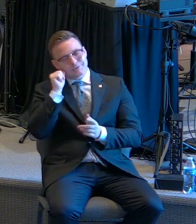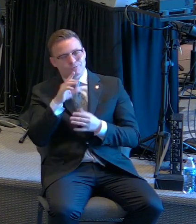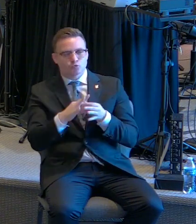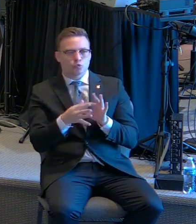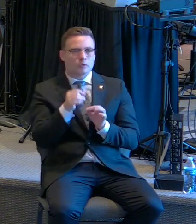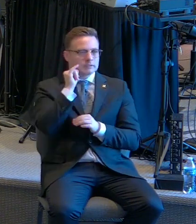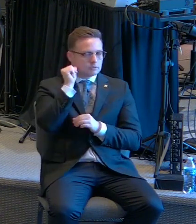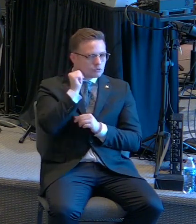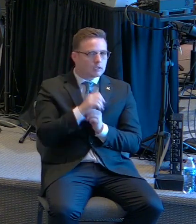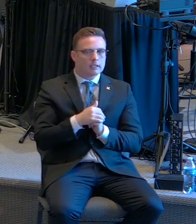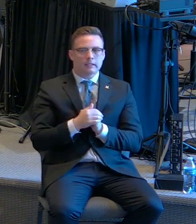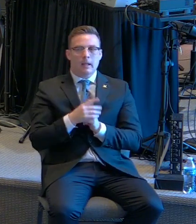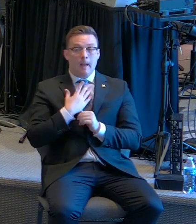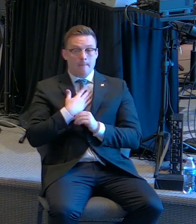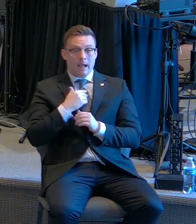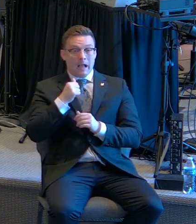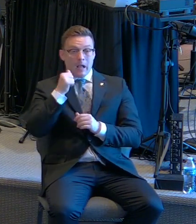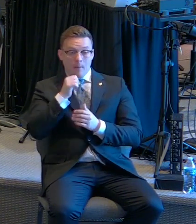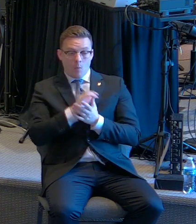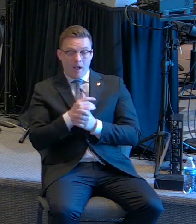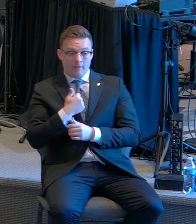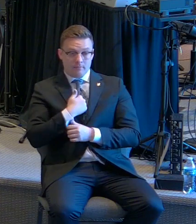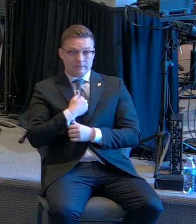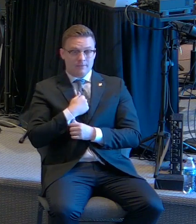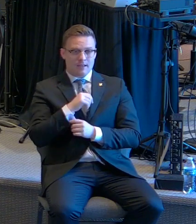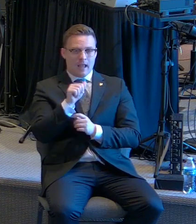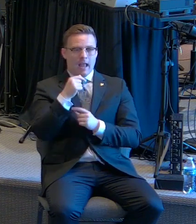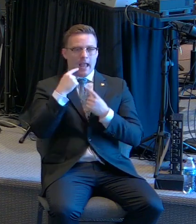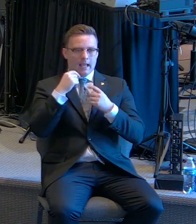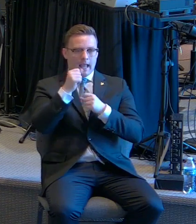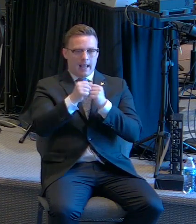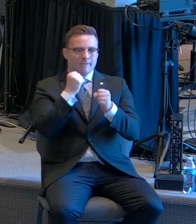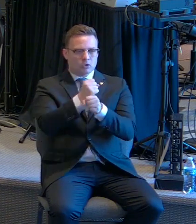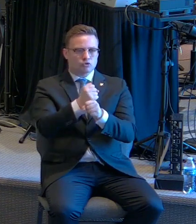Yesterday was my lovely wife and I's anniversary.